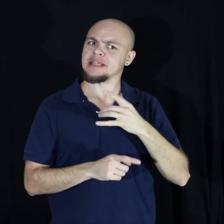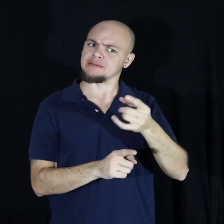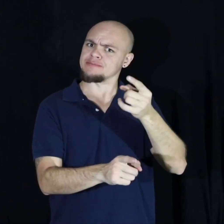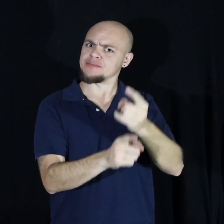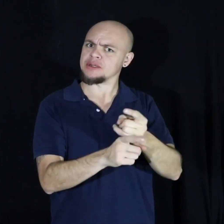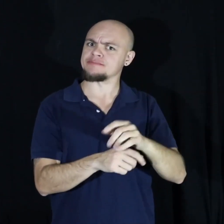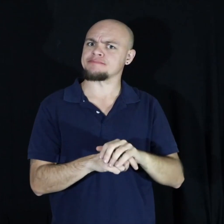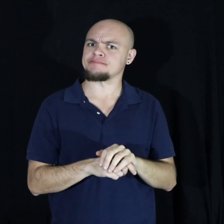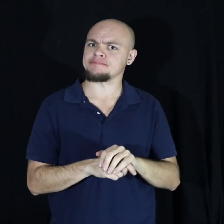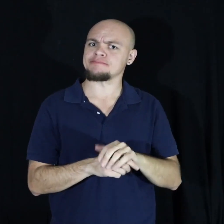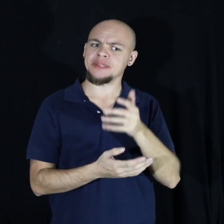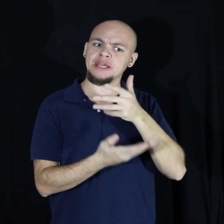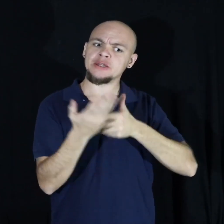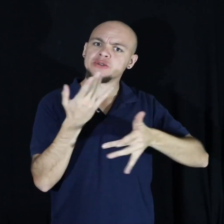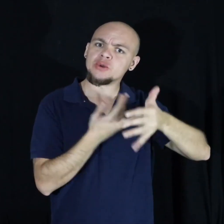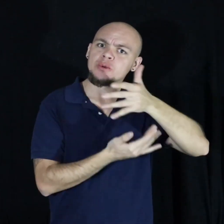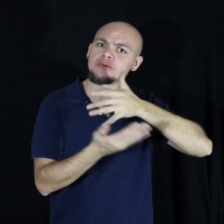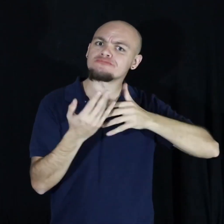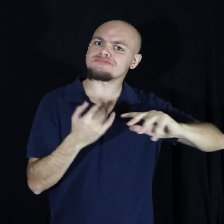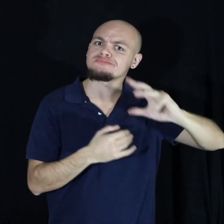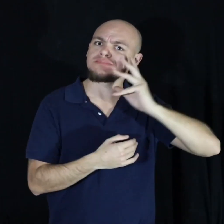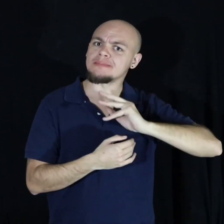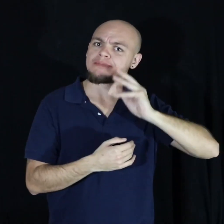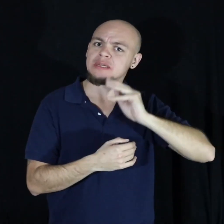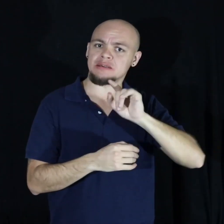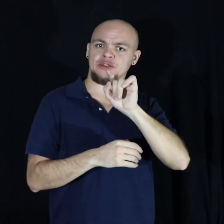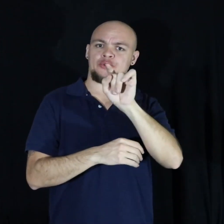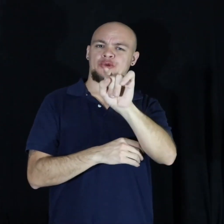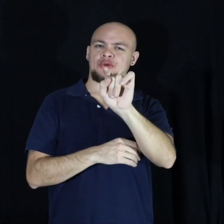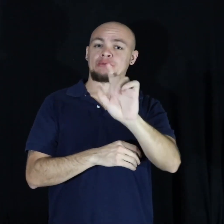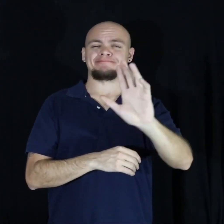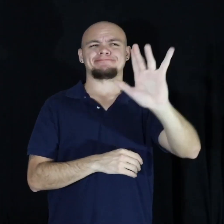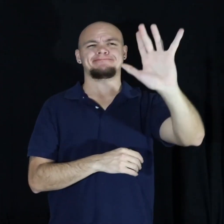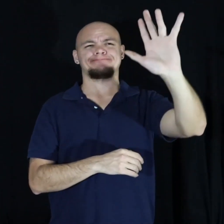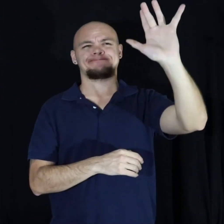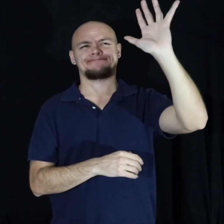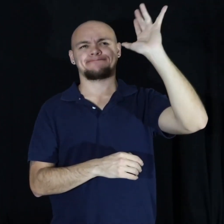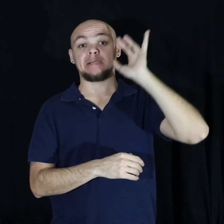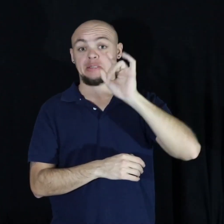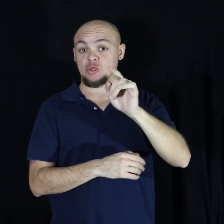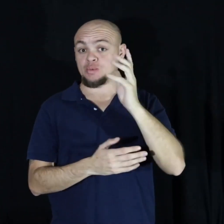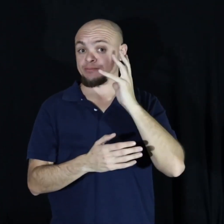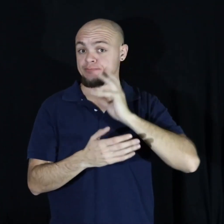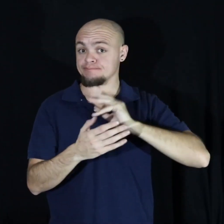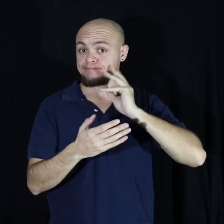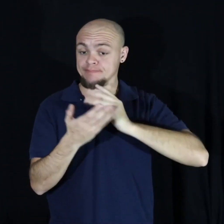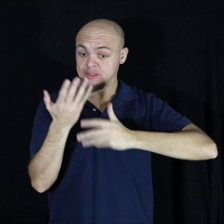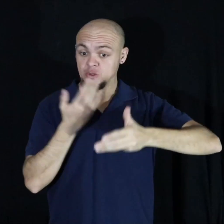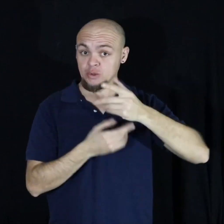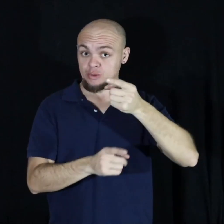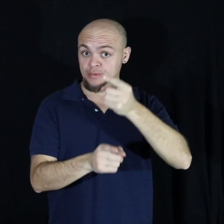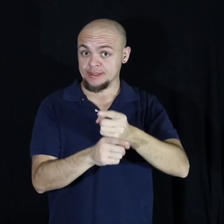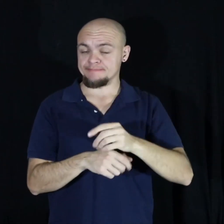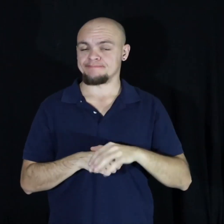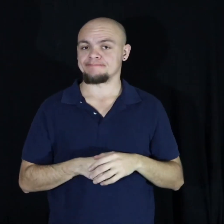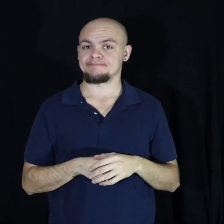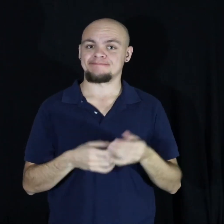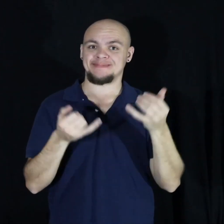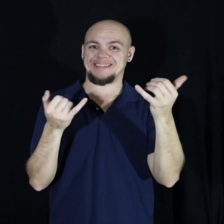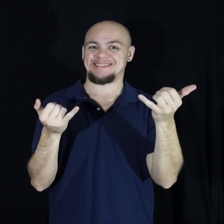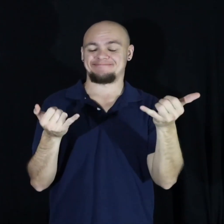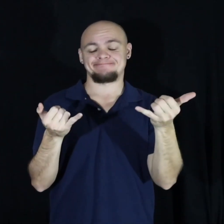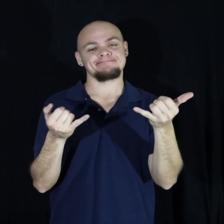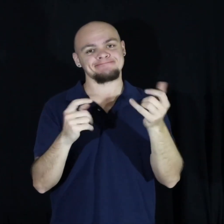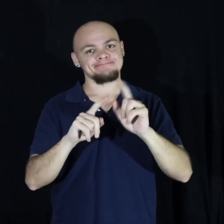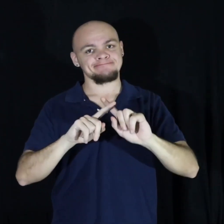the importance of socialization and how you used to socialize well today is different